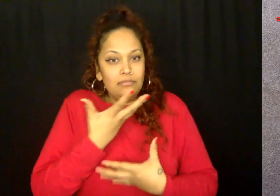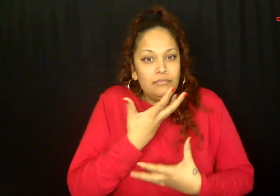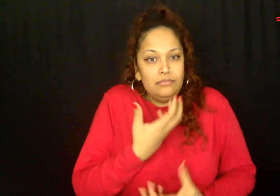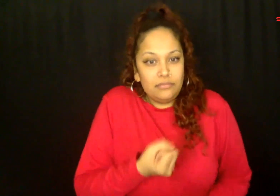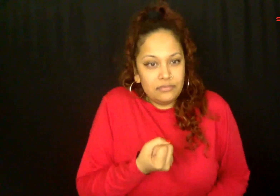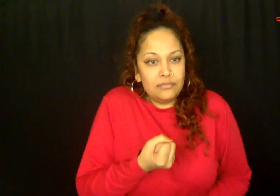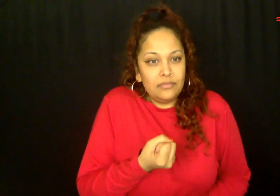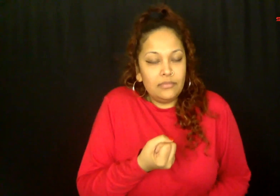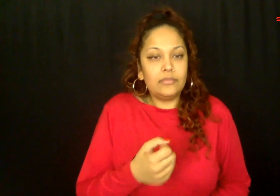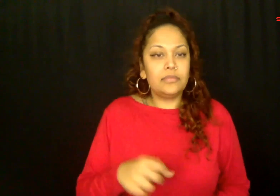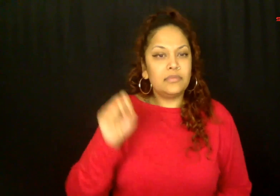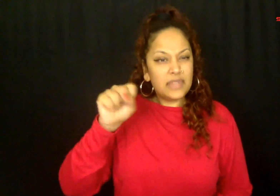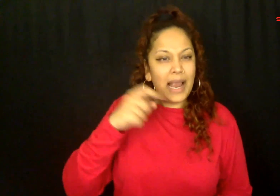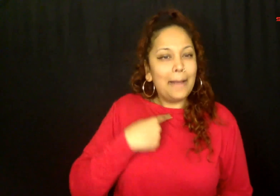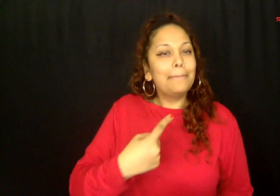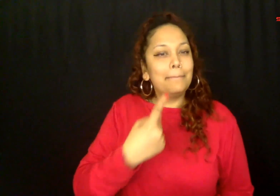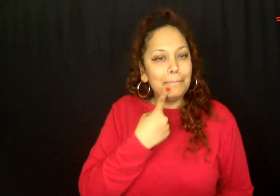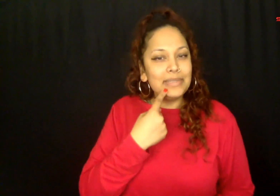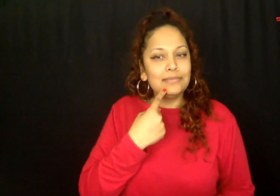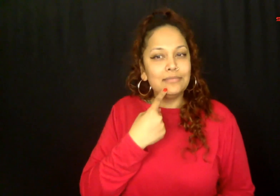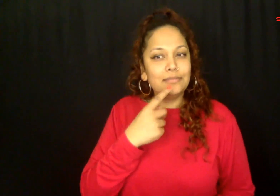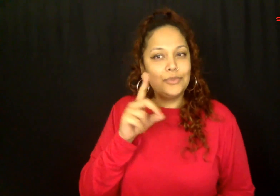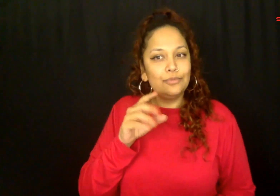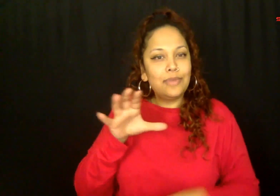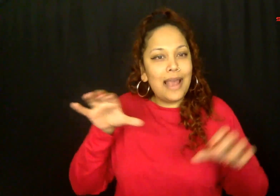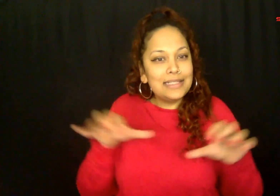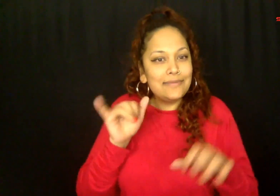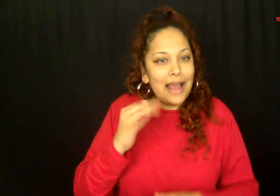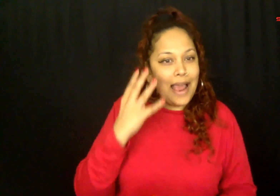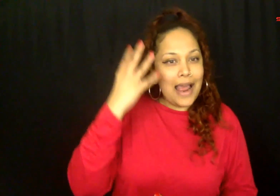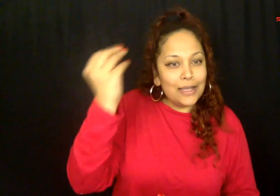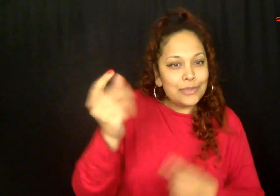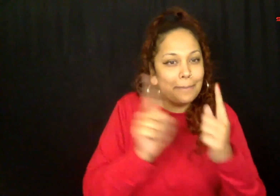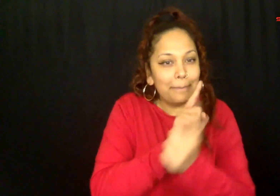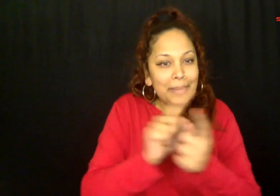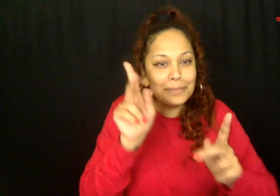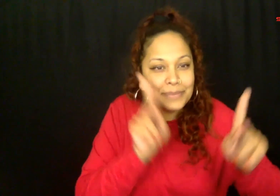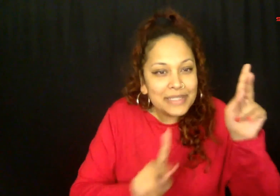about it. And I do miss the activities of going out and meeting people.